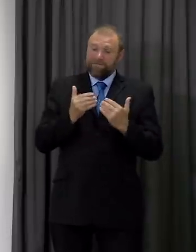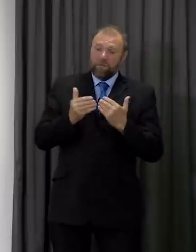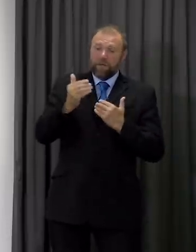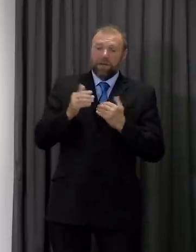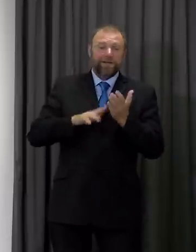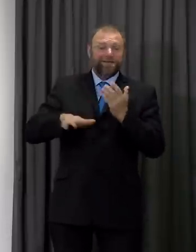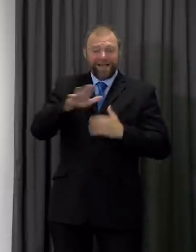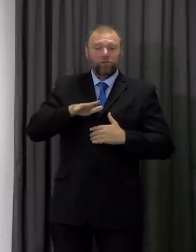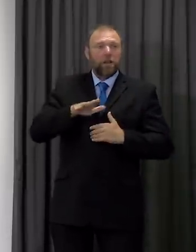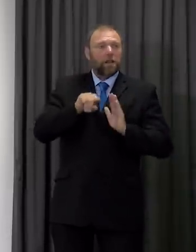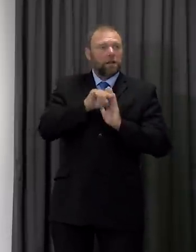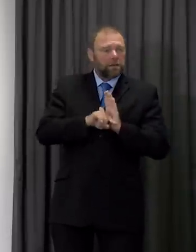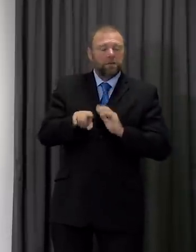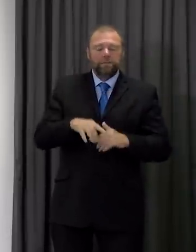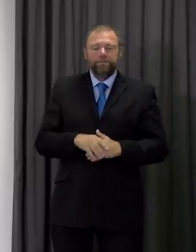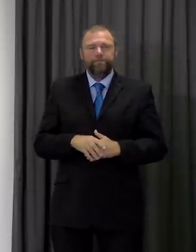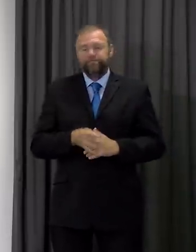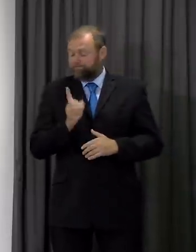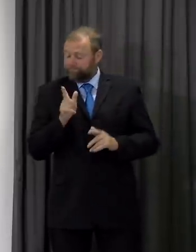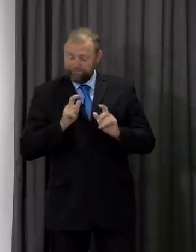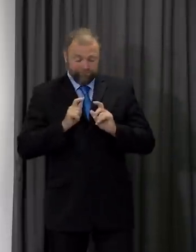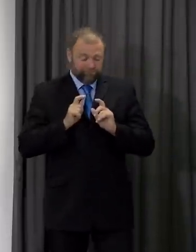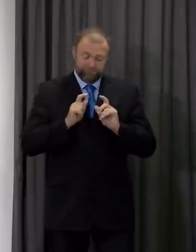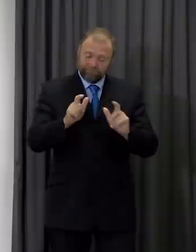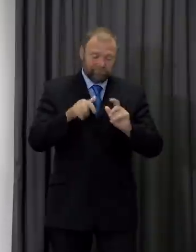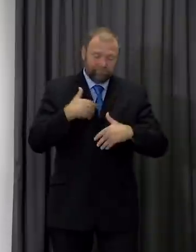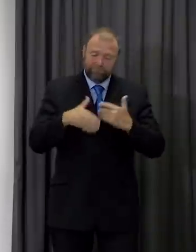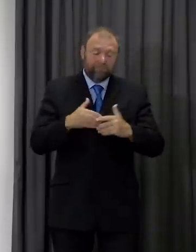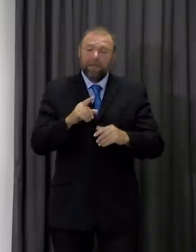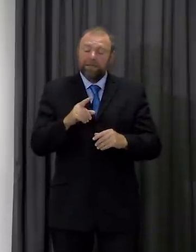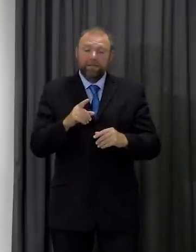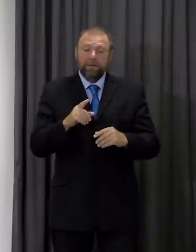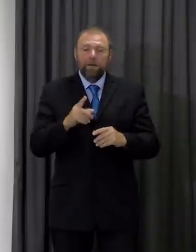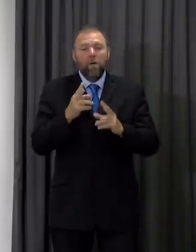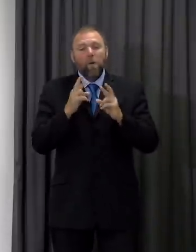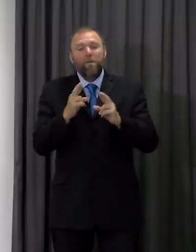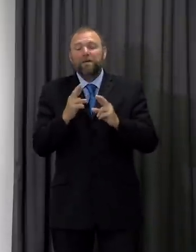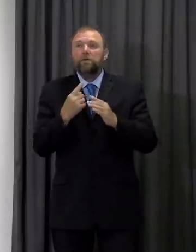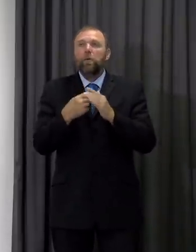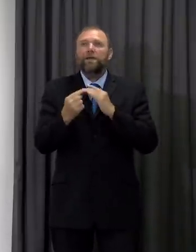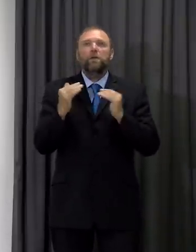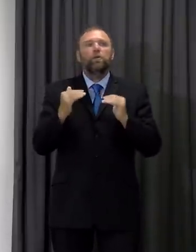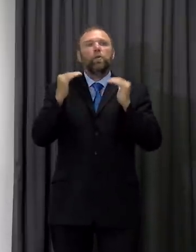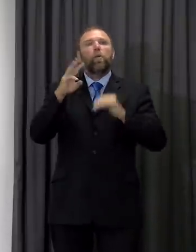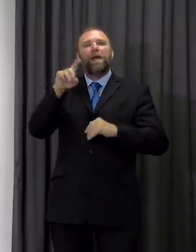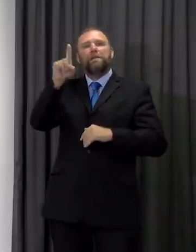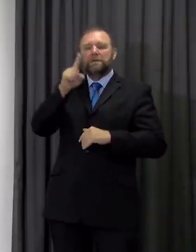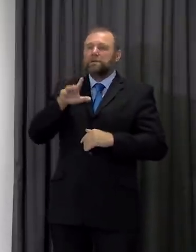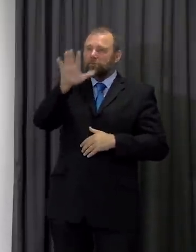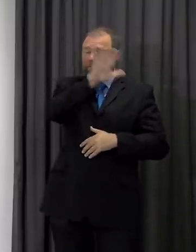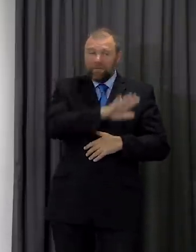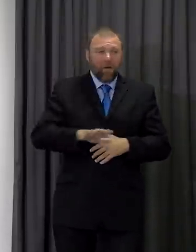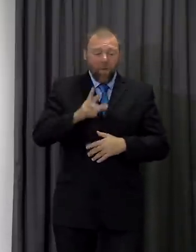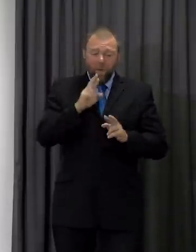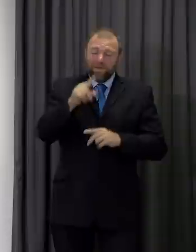to be my approach and the approach of this government I hope that provides assurance to people not just in North Wales but across the country that we really are seeing